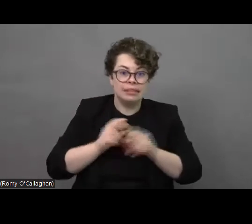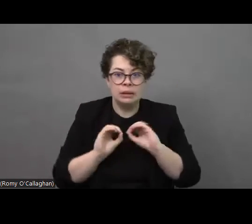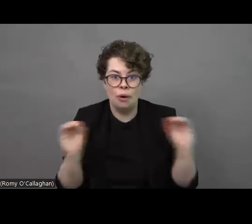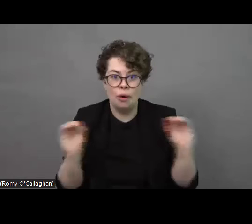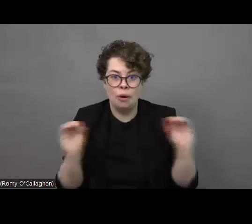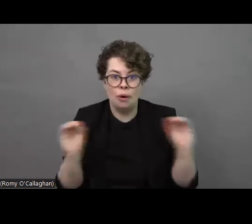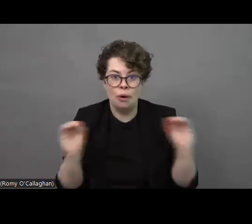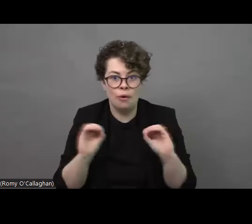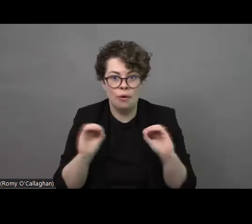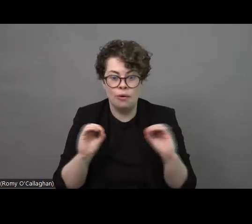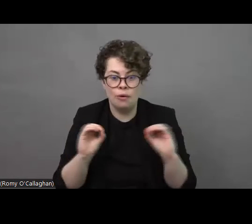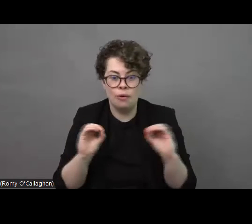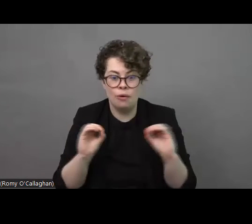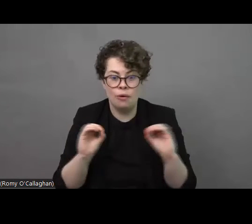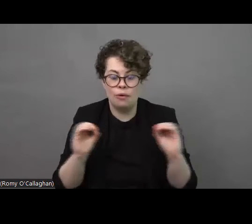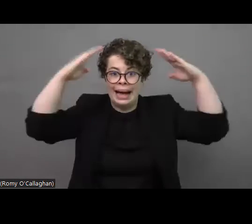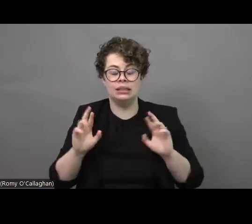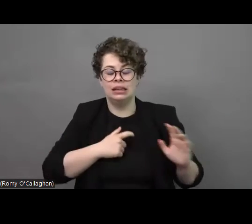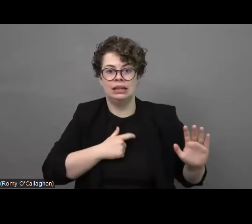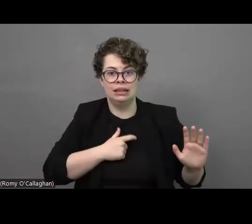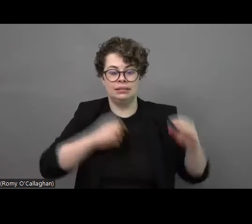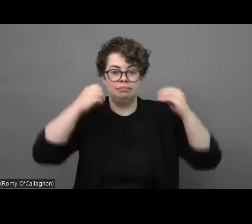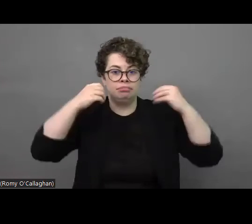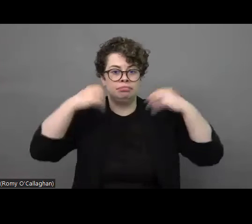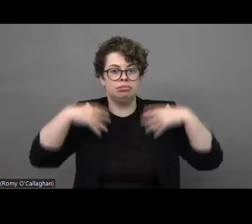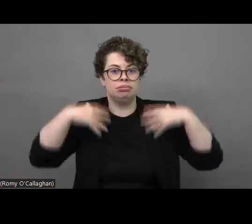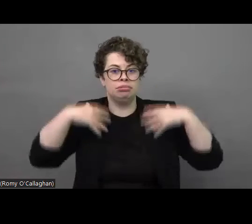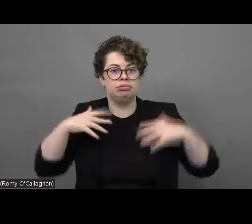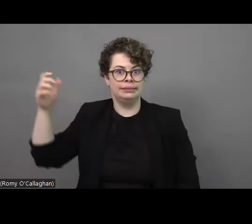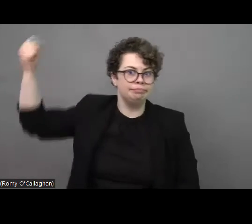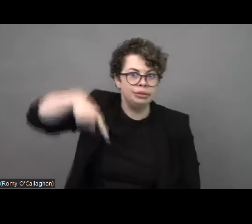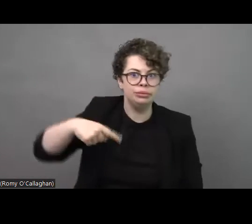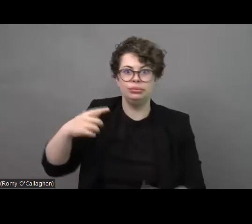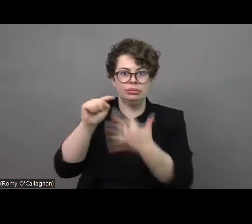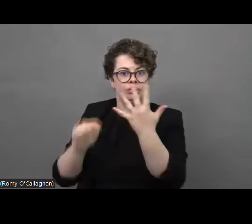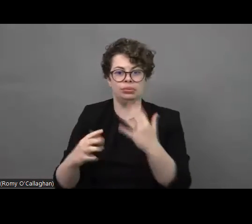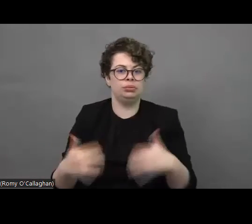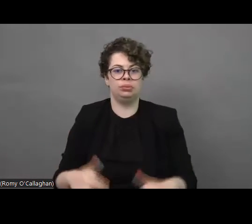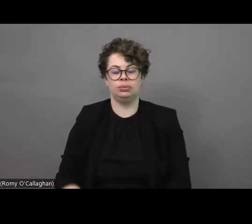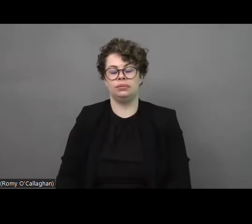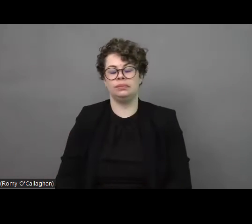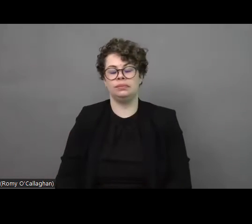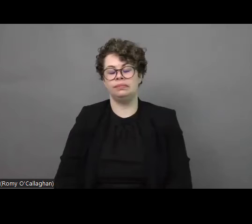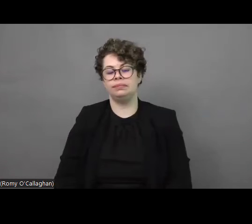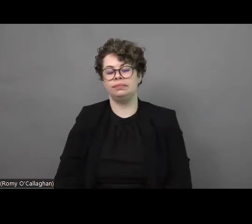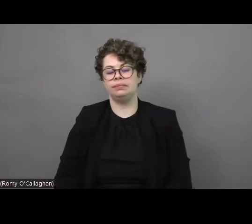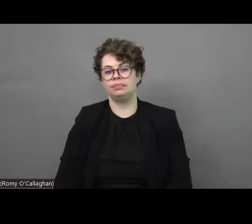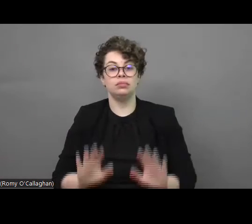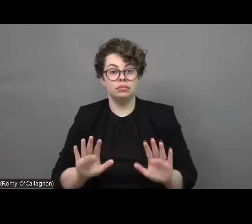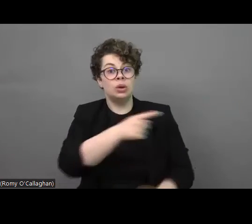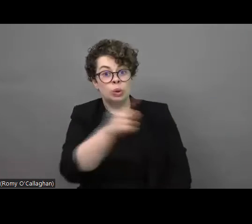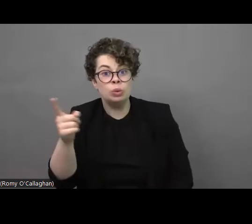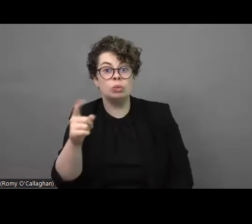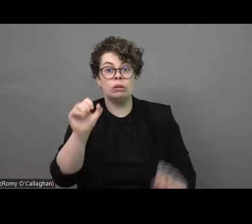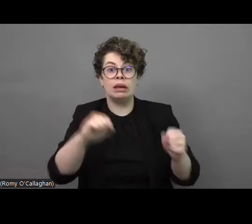persons with disabilities have been able to leave now speaking of evacuation and how international organizations may